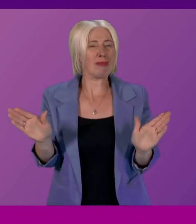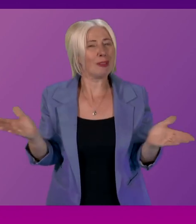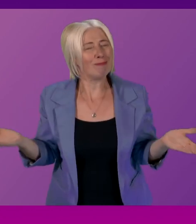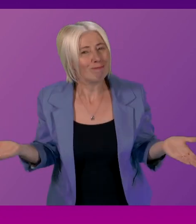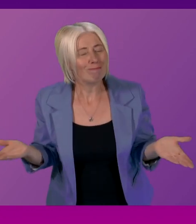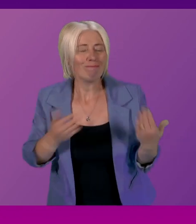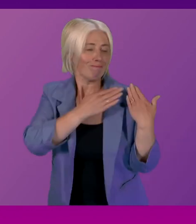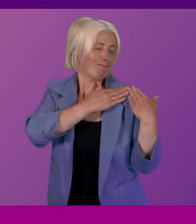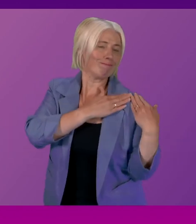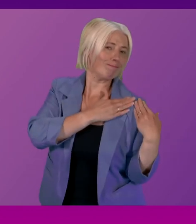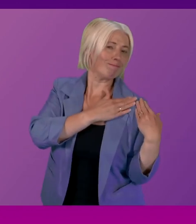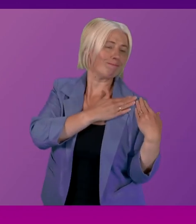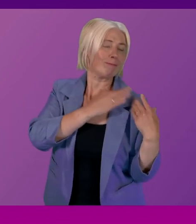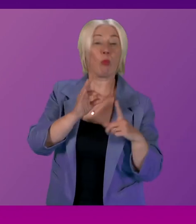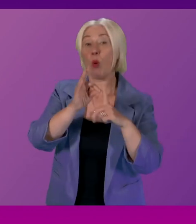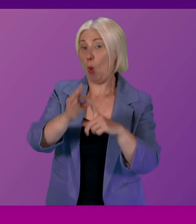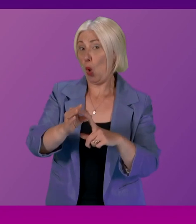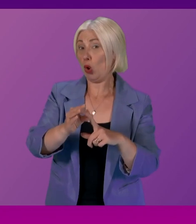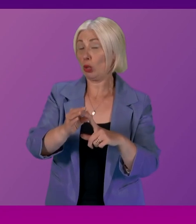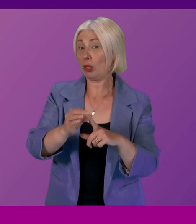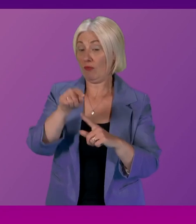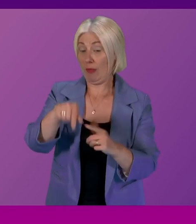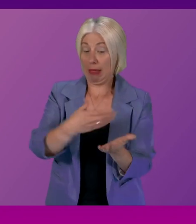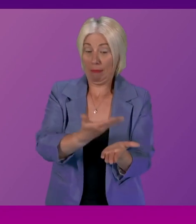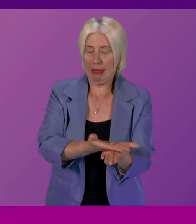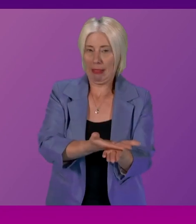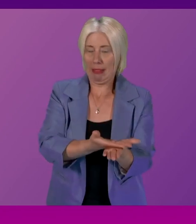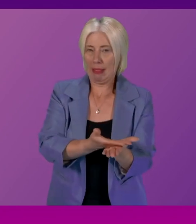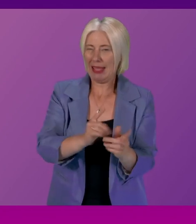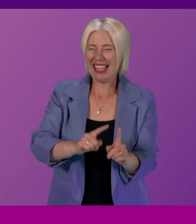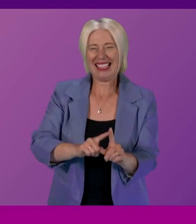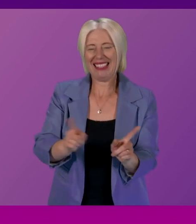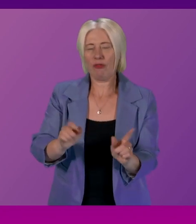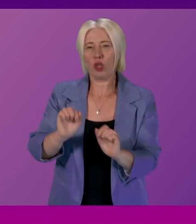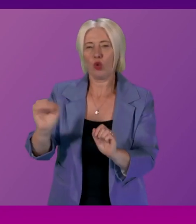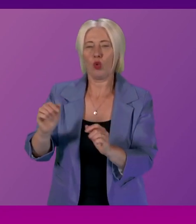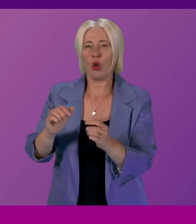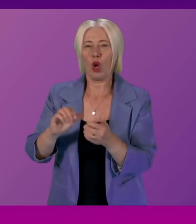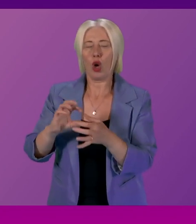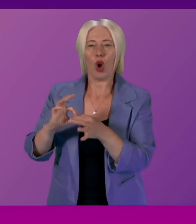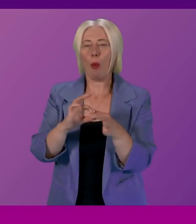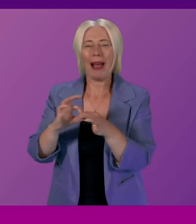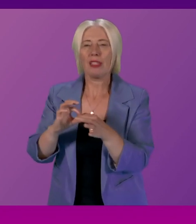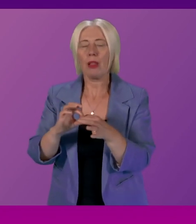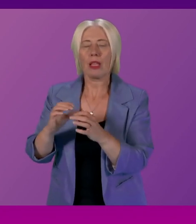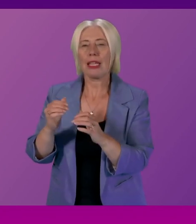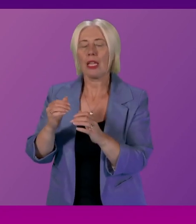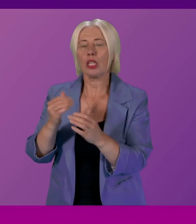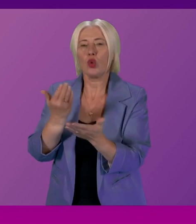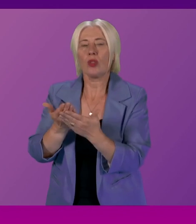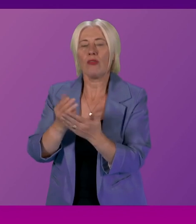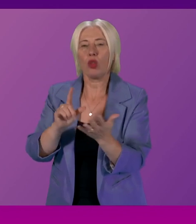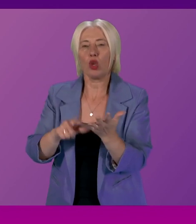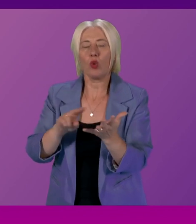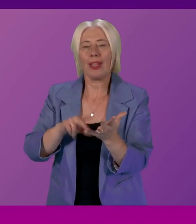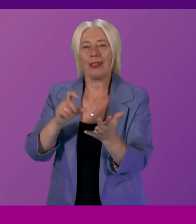the duties that are currently proposed for that bill they are different in nature to the compatibility duty than the UNCRC bill they